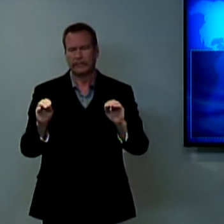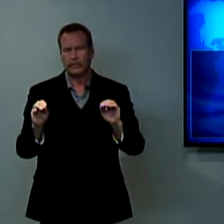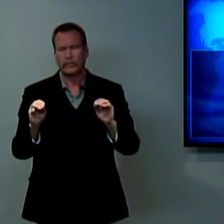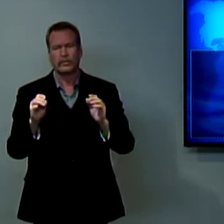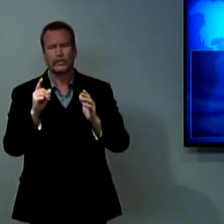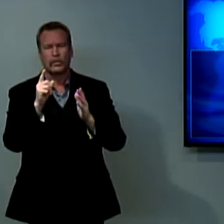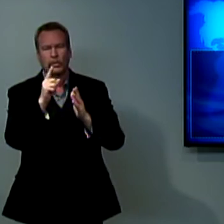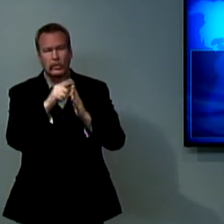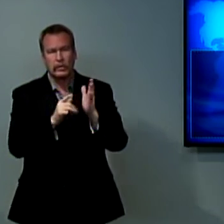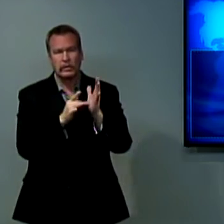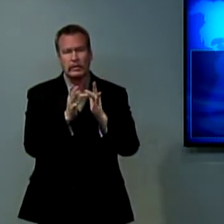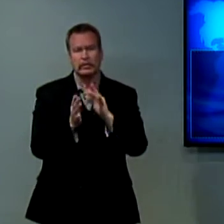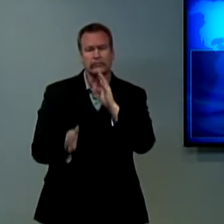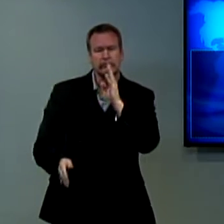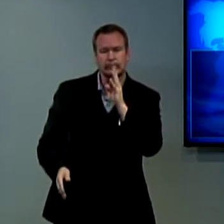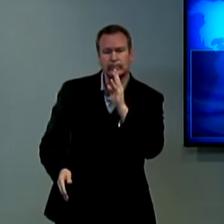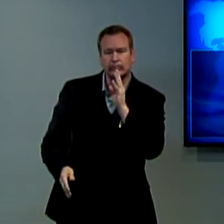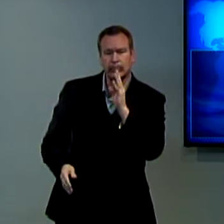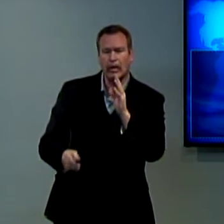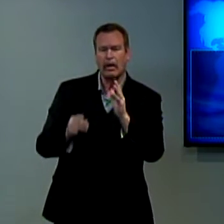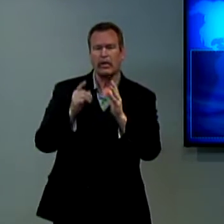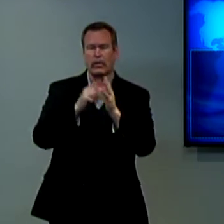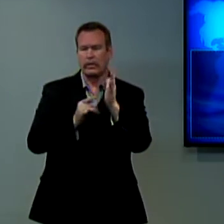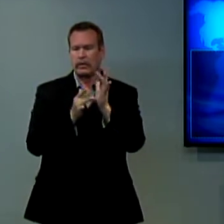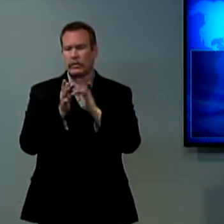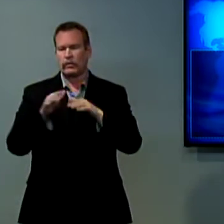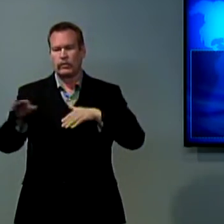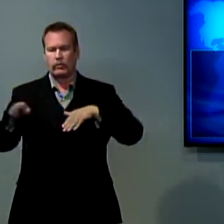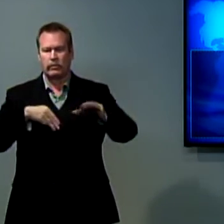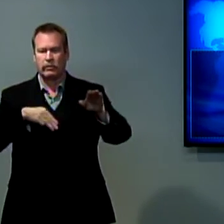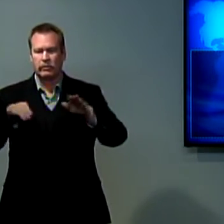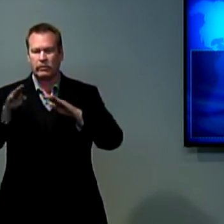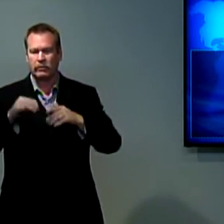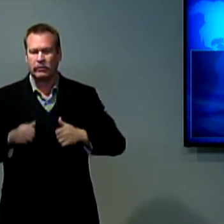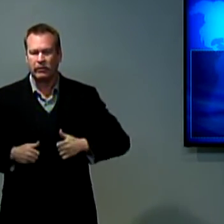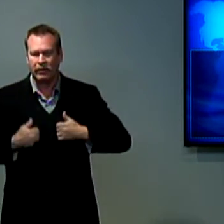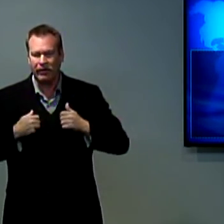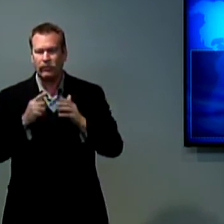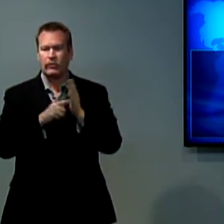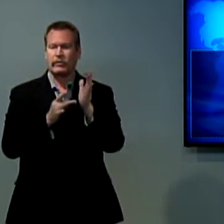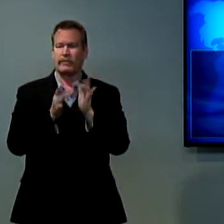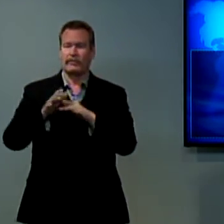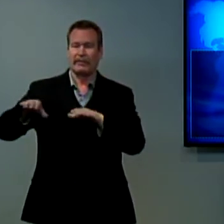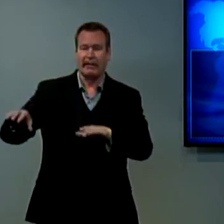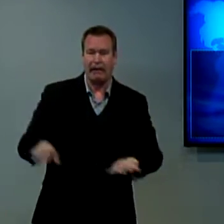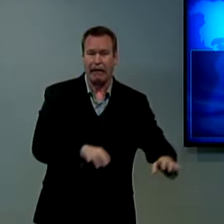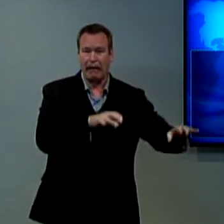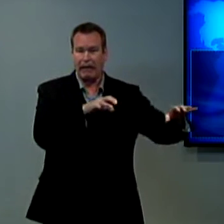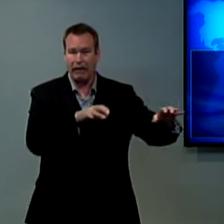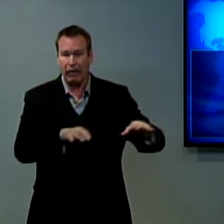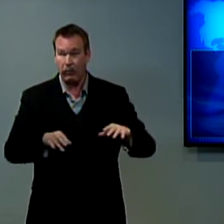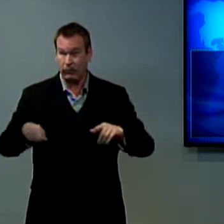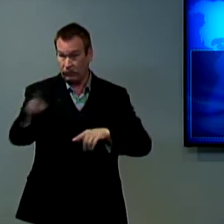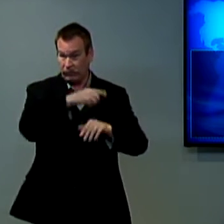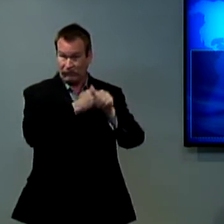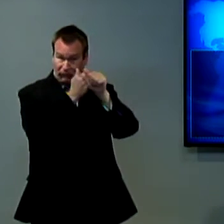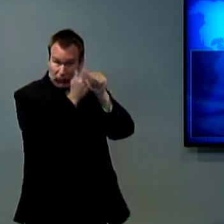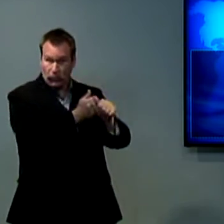We're to follow the teachings of Christ. We're to talk the talk. We're not just to talk the talk, but we're to walk the walk as well.